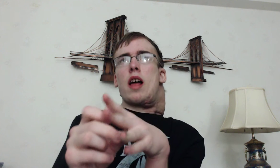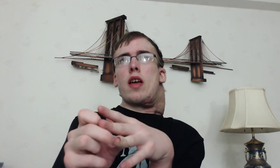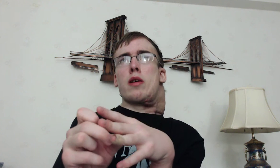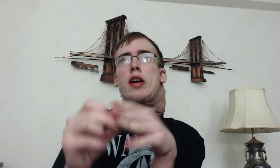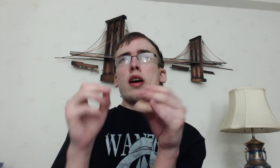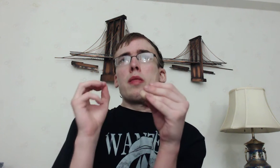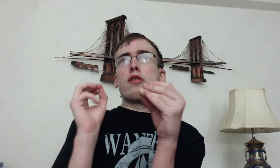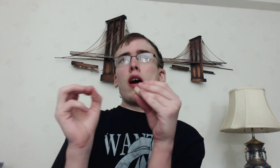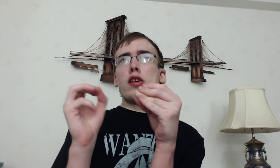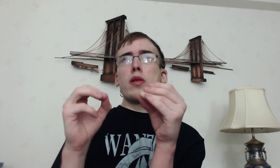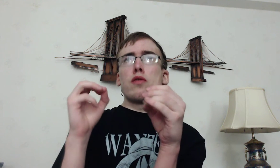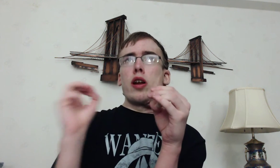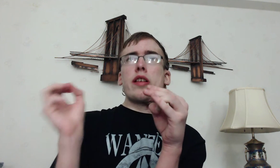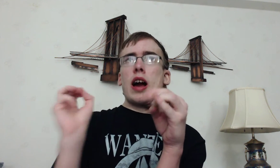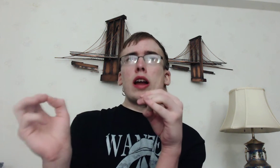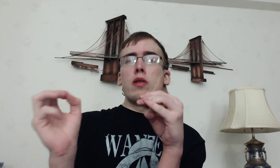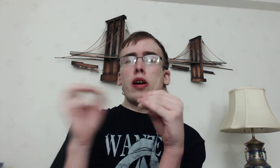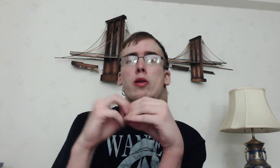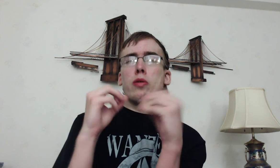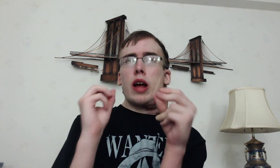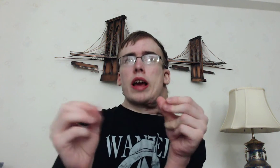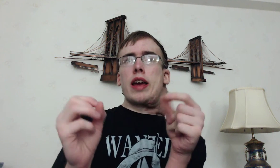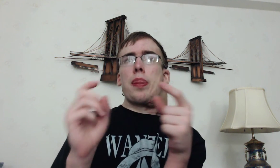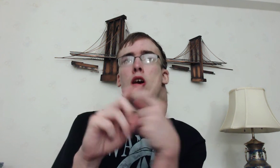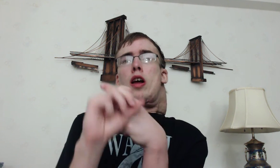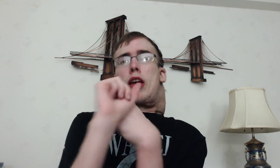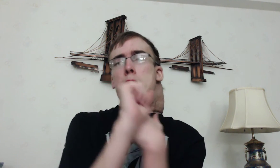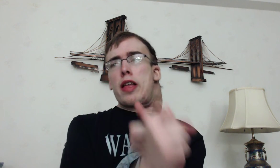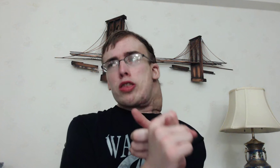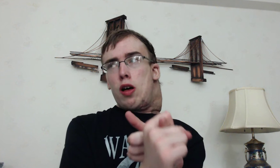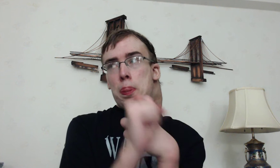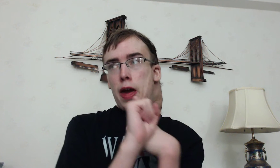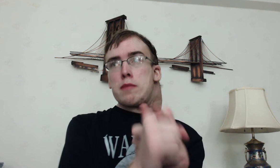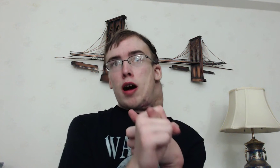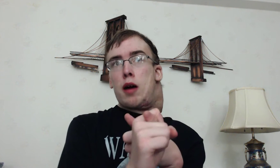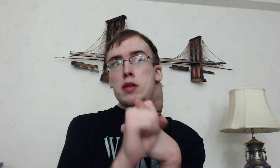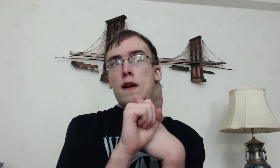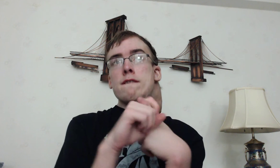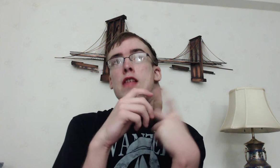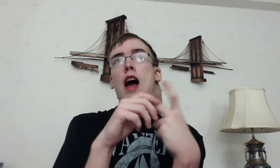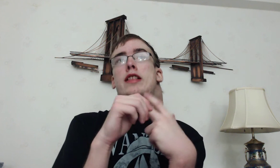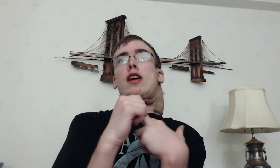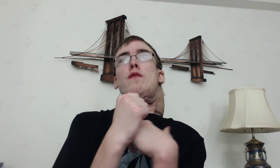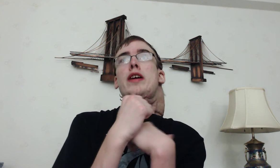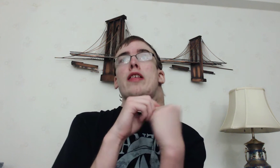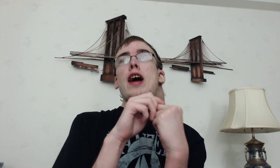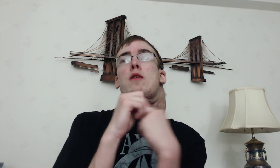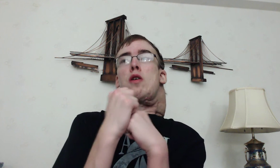like the straw hats are going to run into Kaido and then go to a time skip They pissed off big mom I think Luffy's exact words